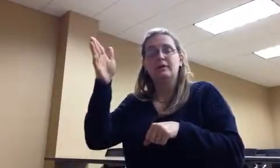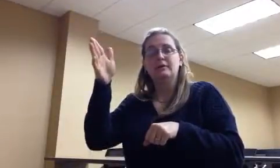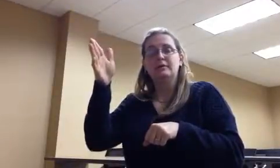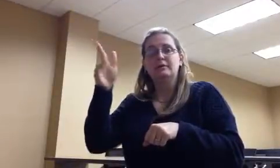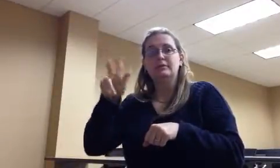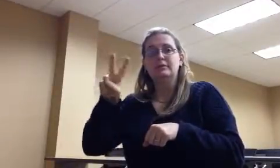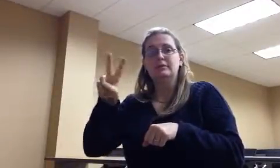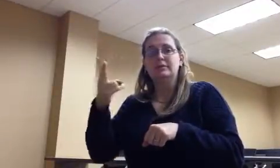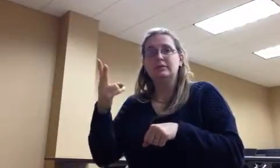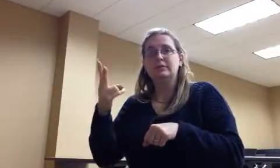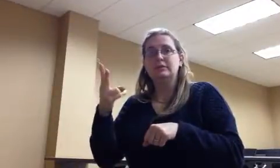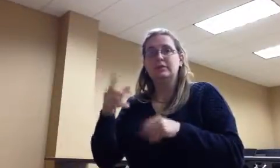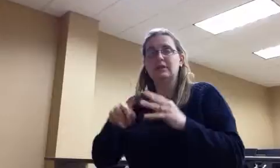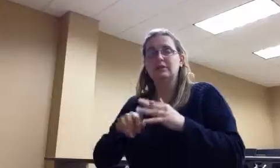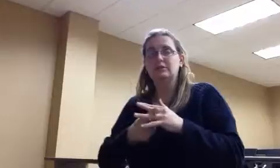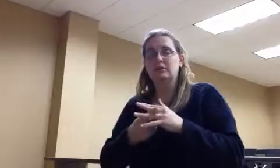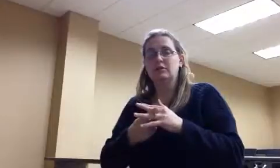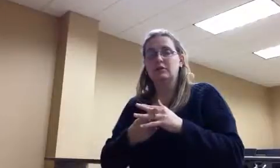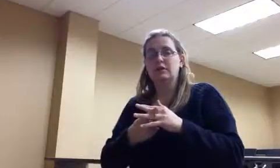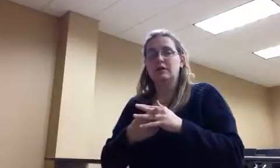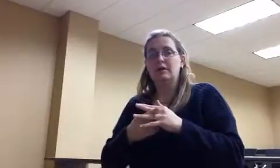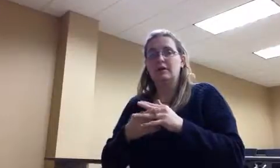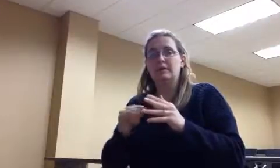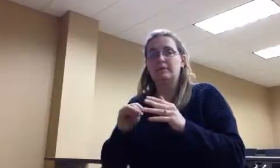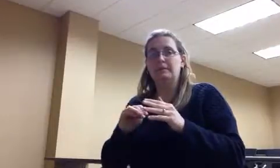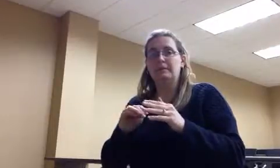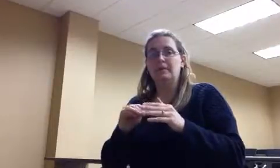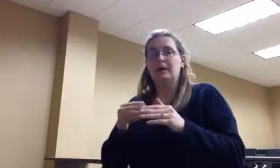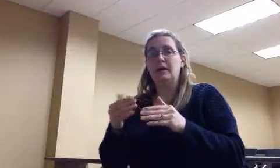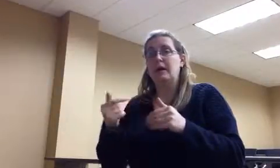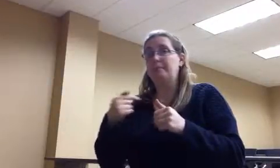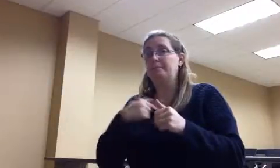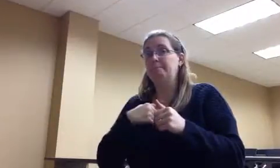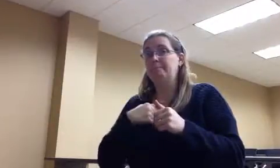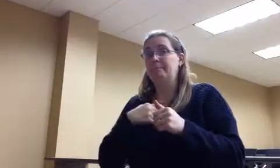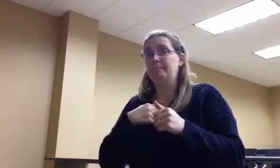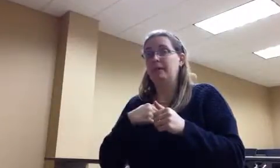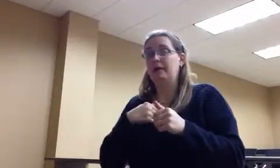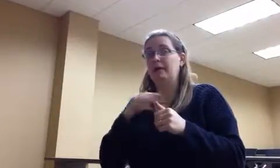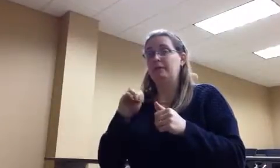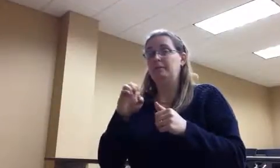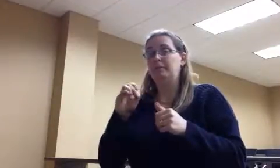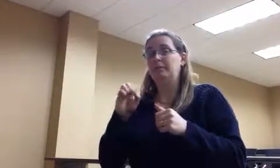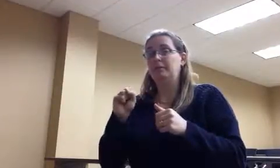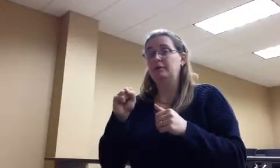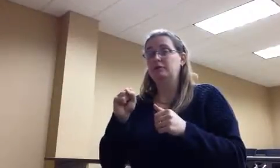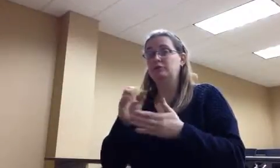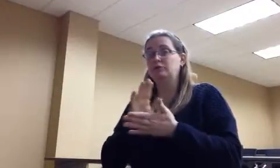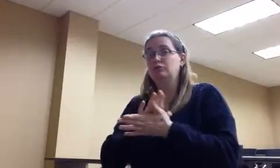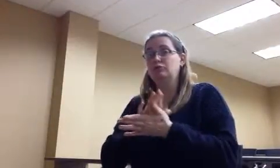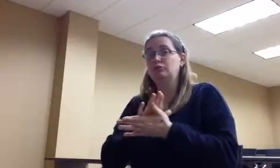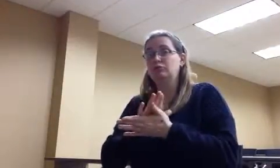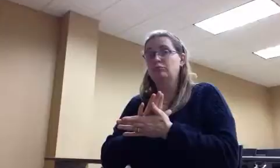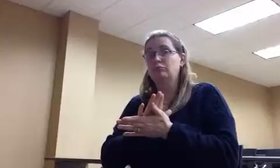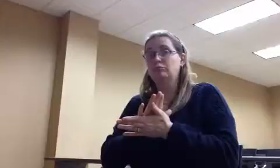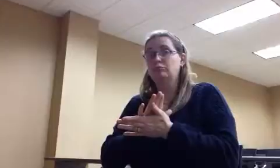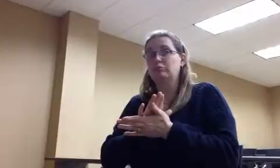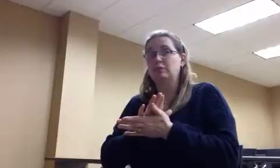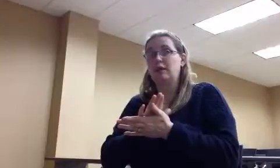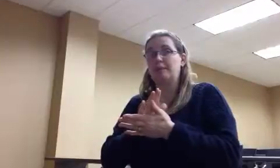At my middle school... Say it after me. At my middle school... At my middle school... More drama. At my middle school... At